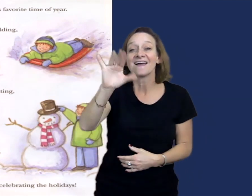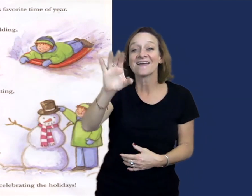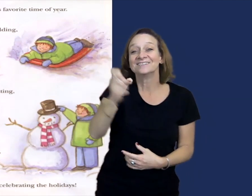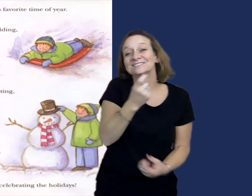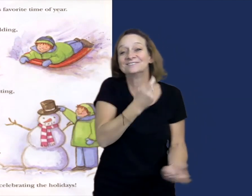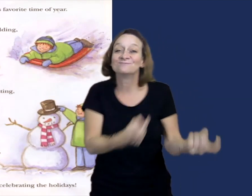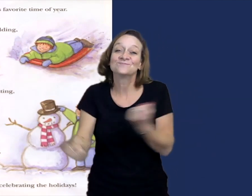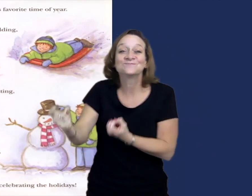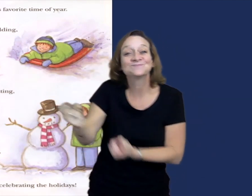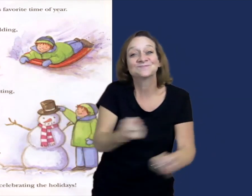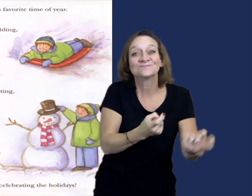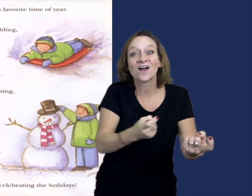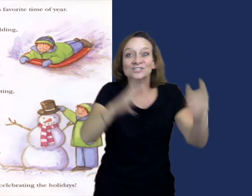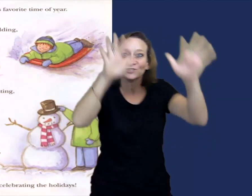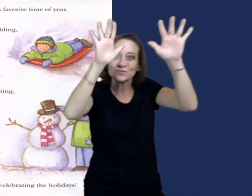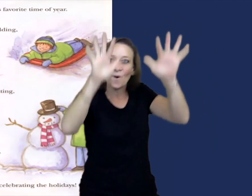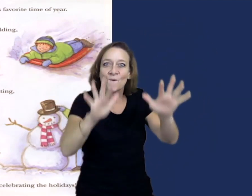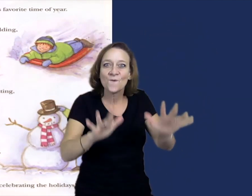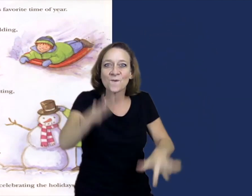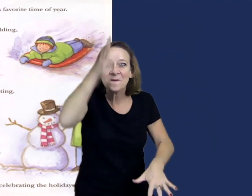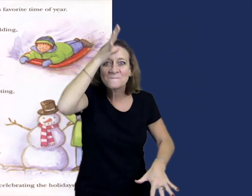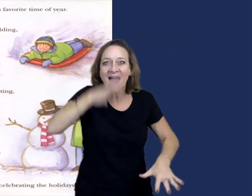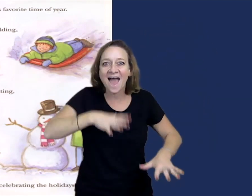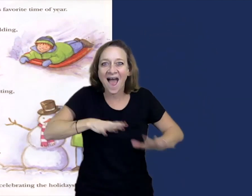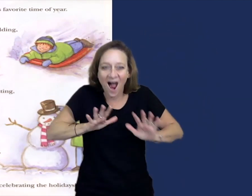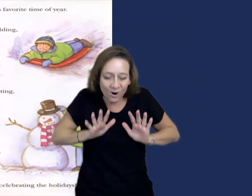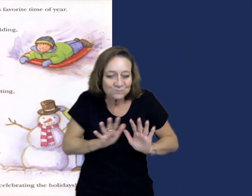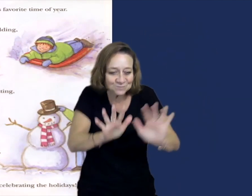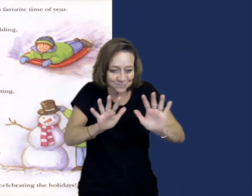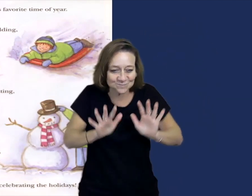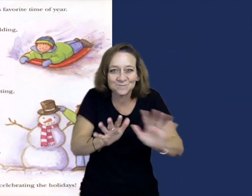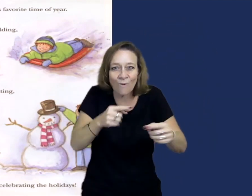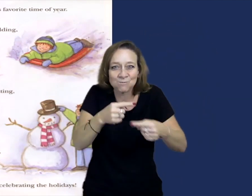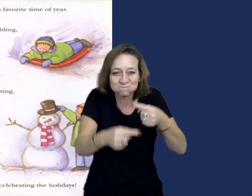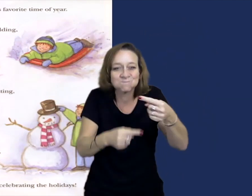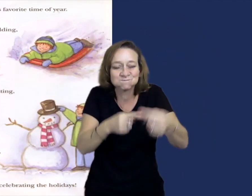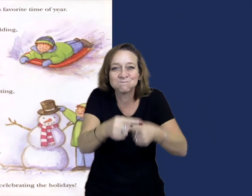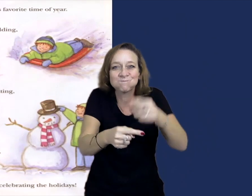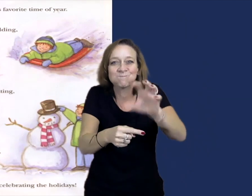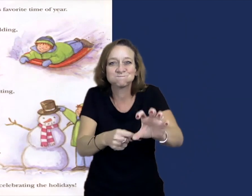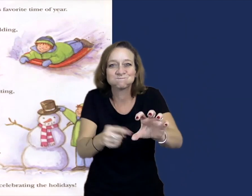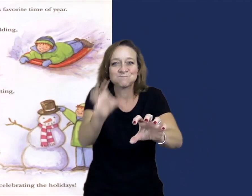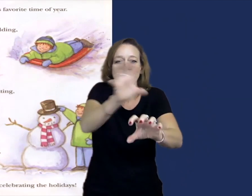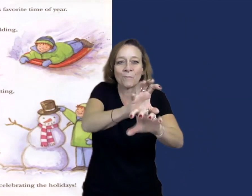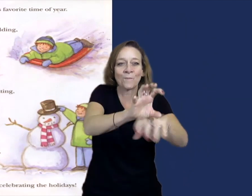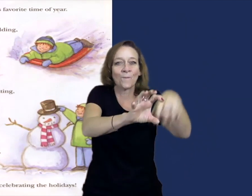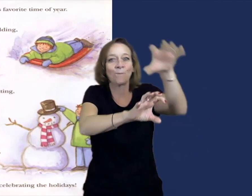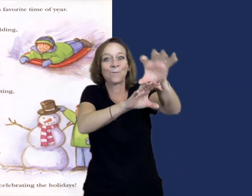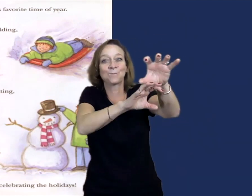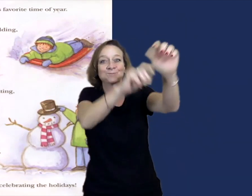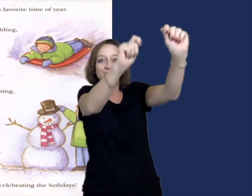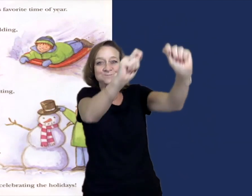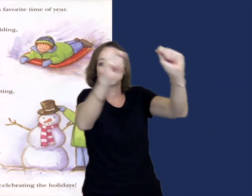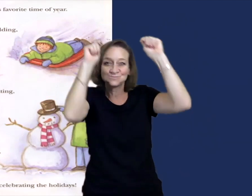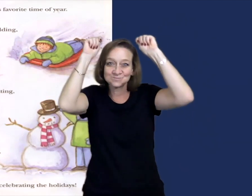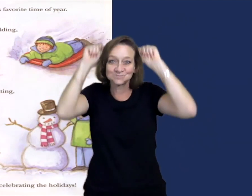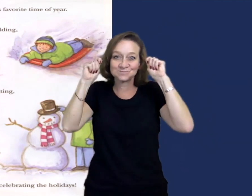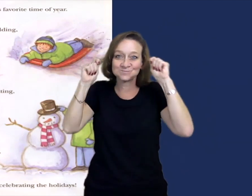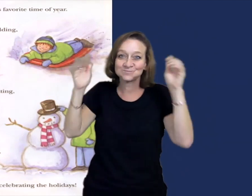ice skating, building snowmen, and adding a hat